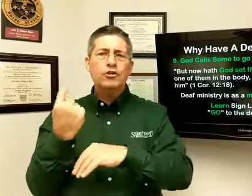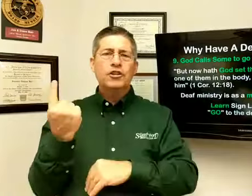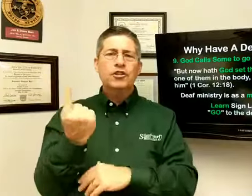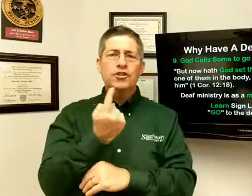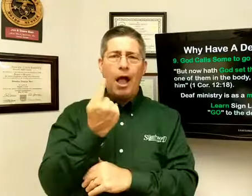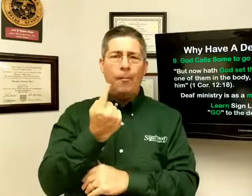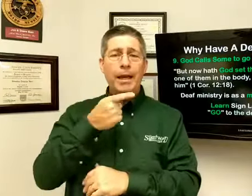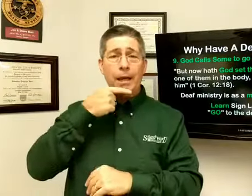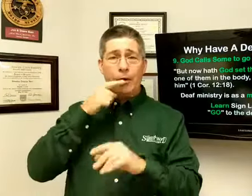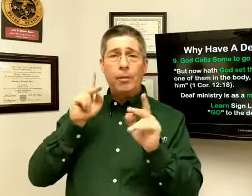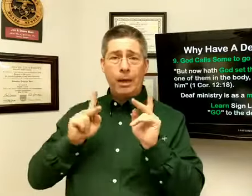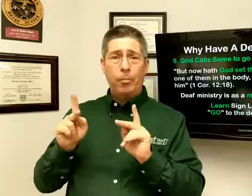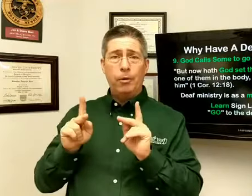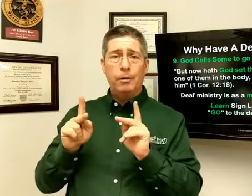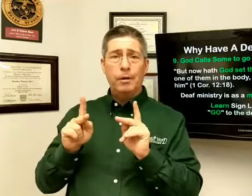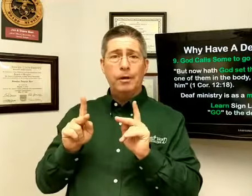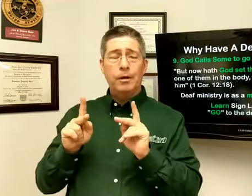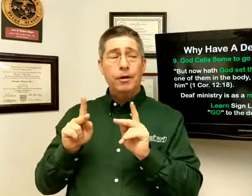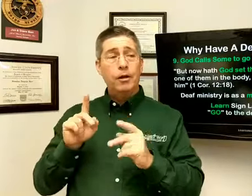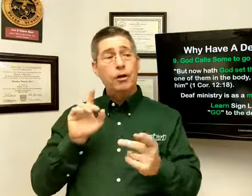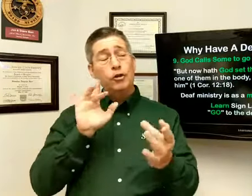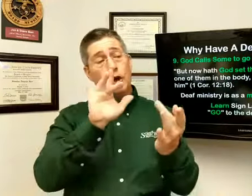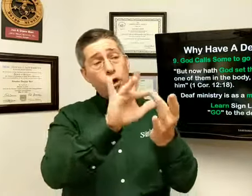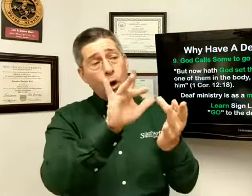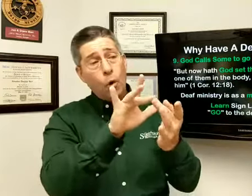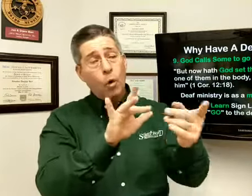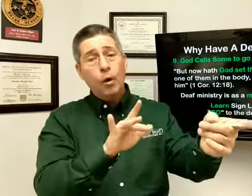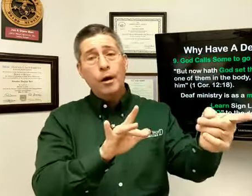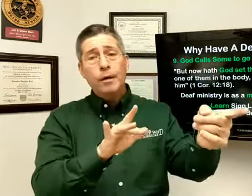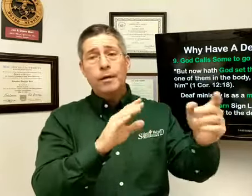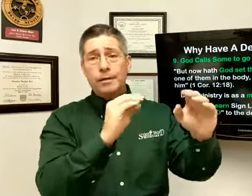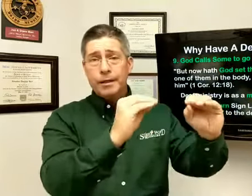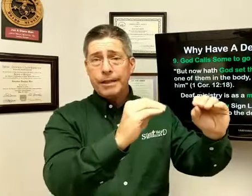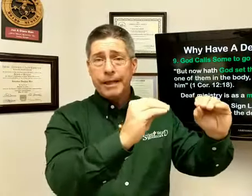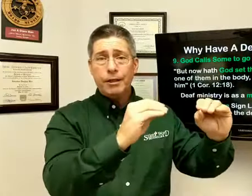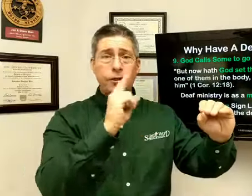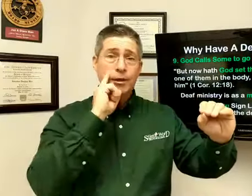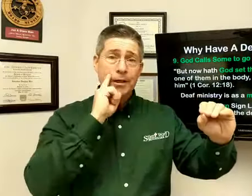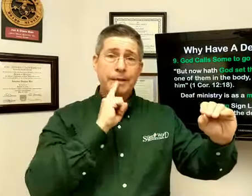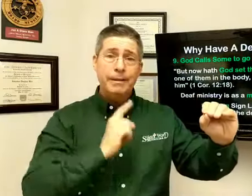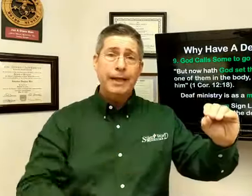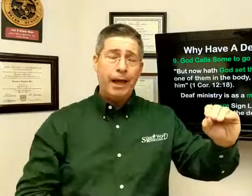some hearing people to go to teach deaf.